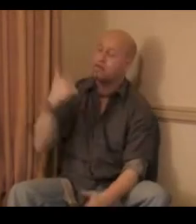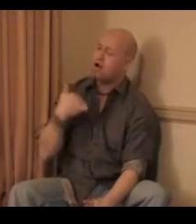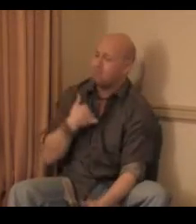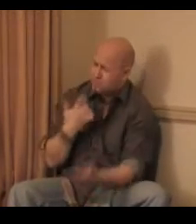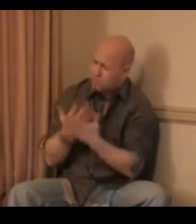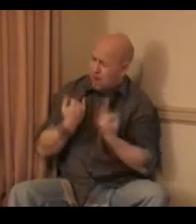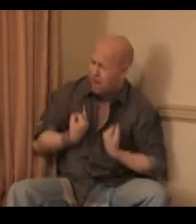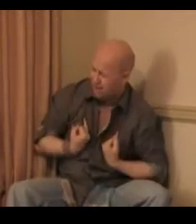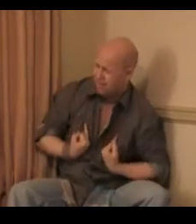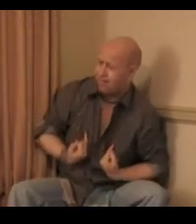unwell